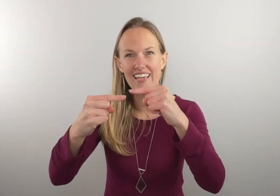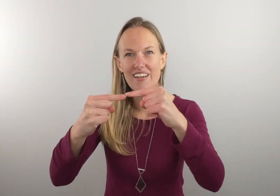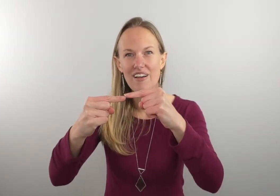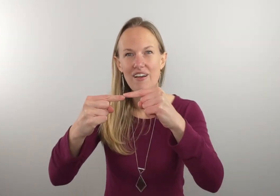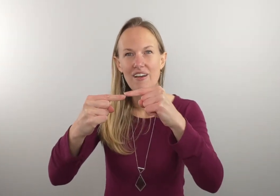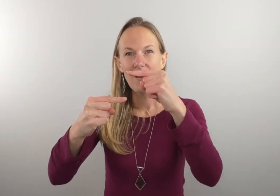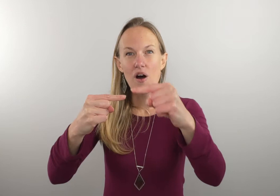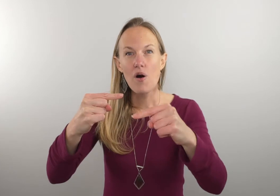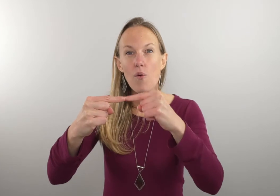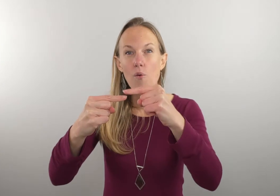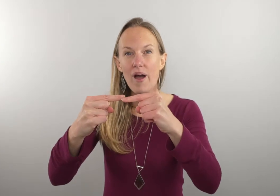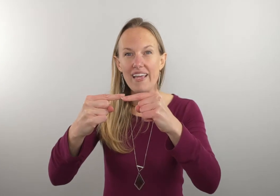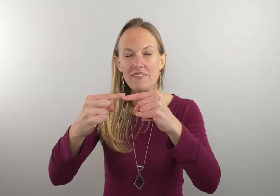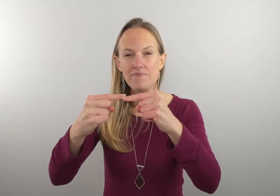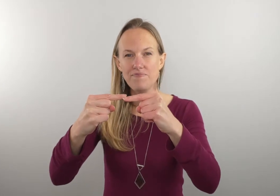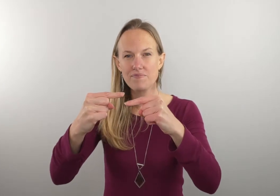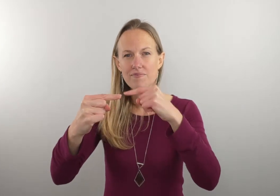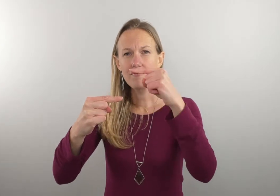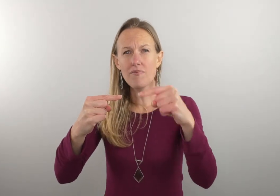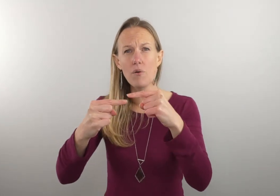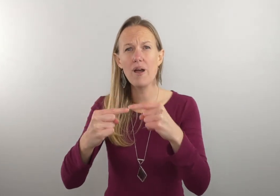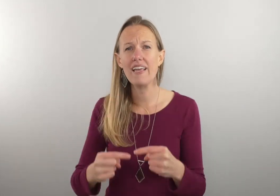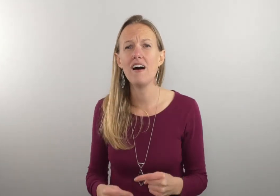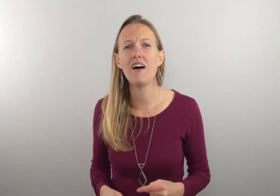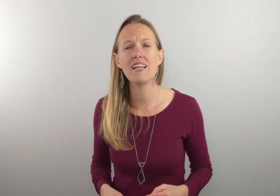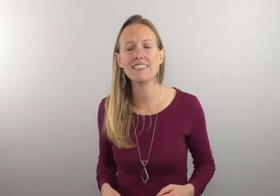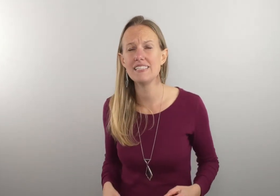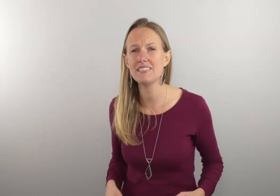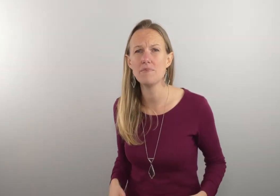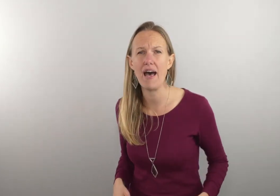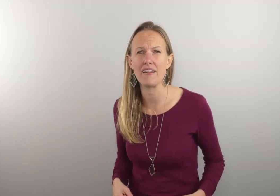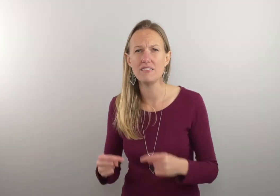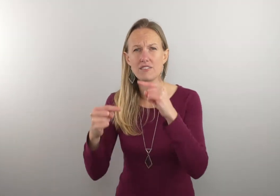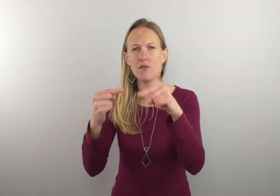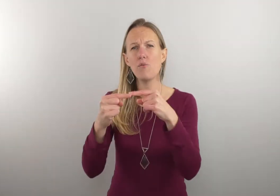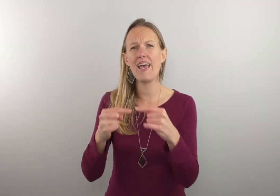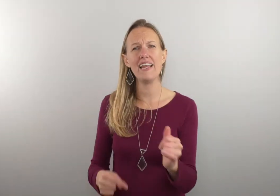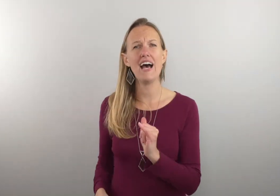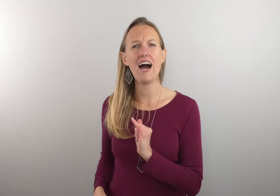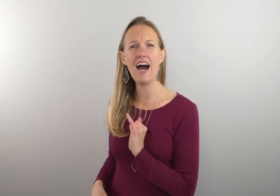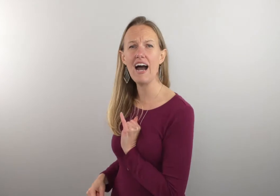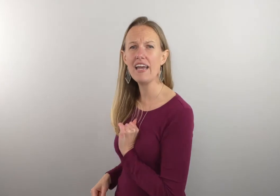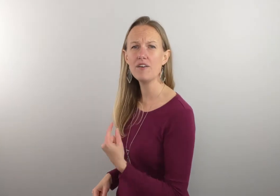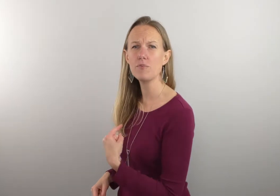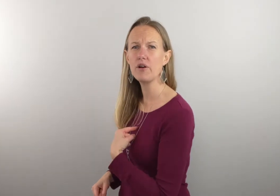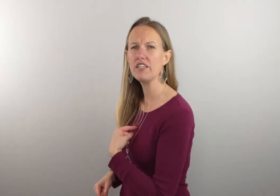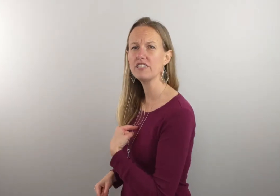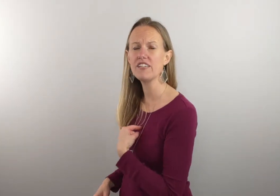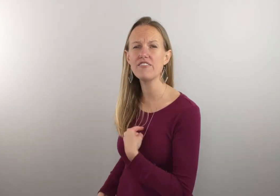when when all I see is the battle so when I are pointing to yourself for